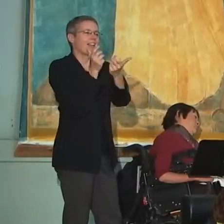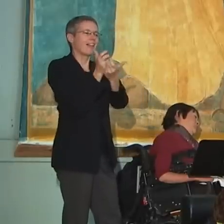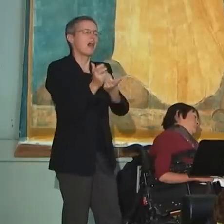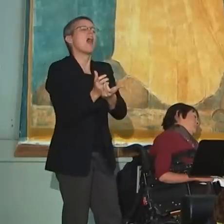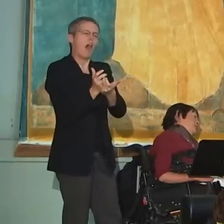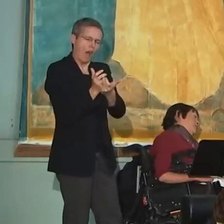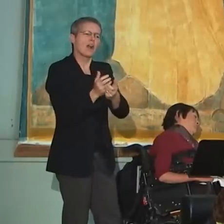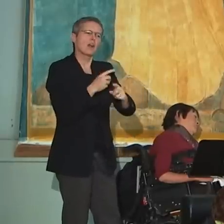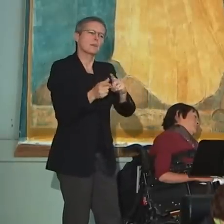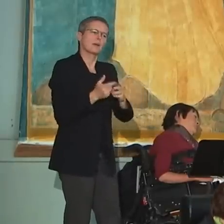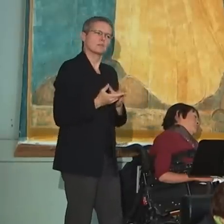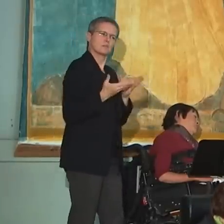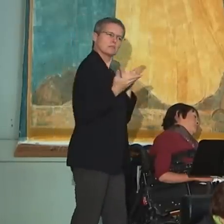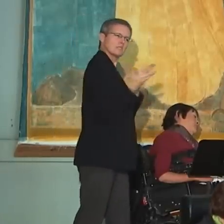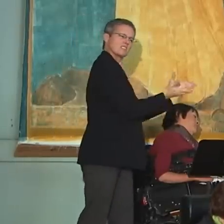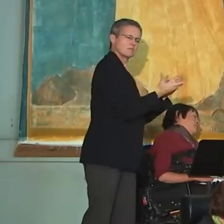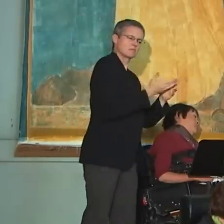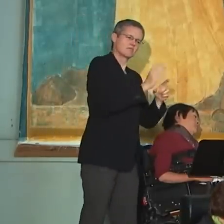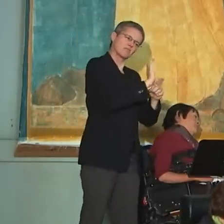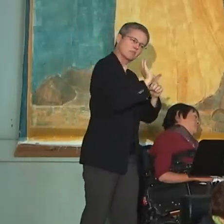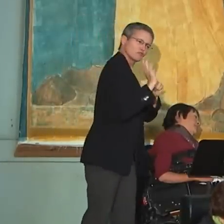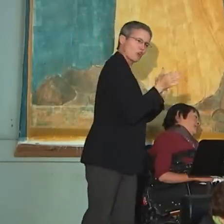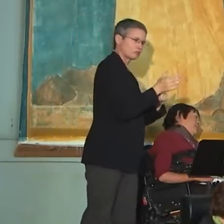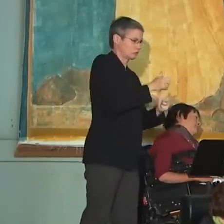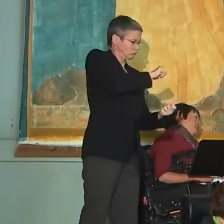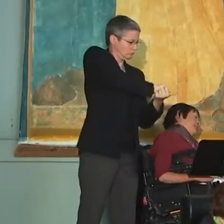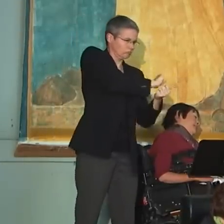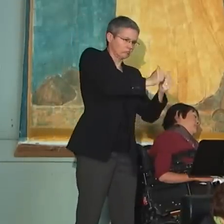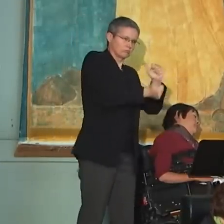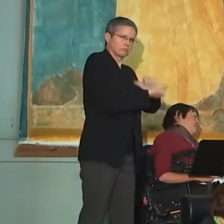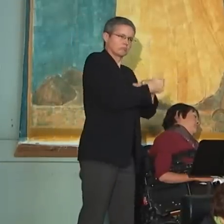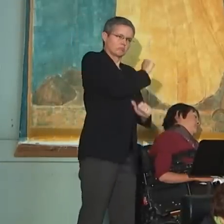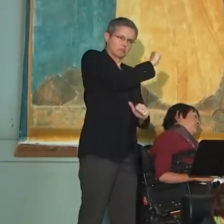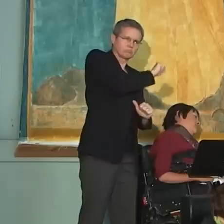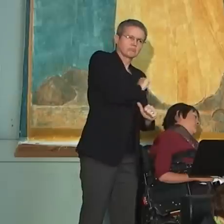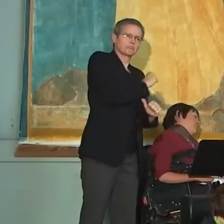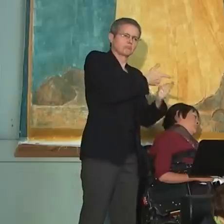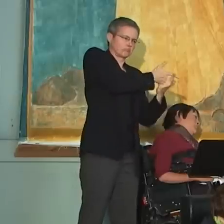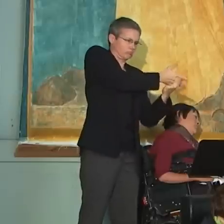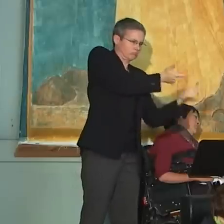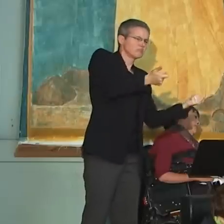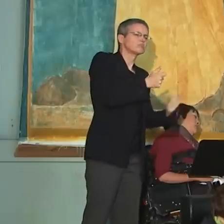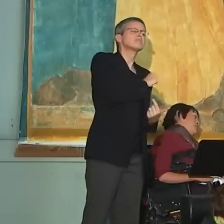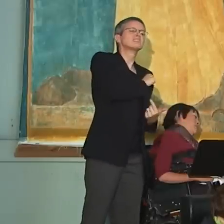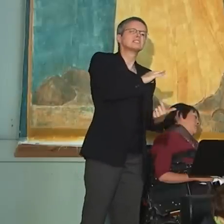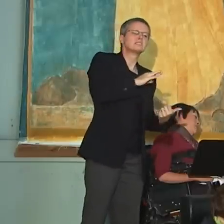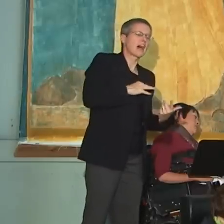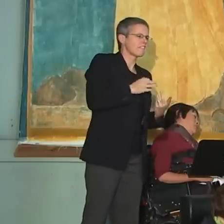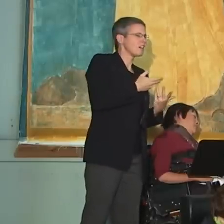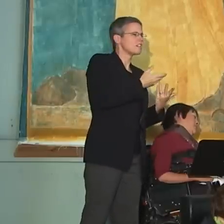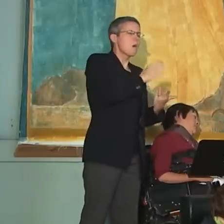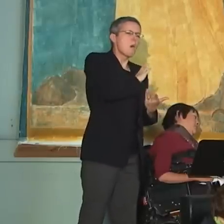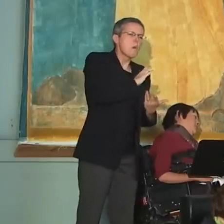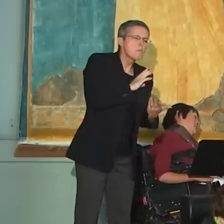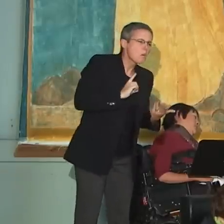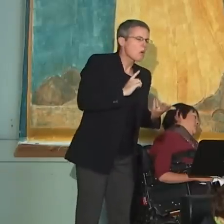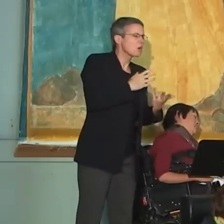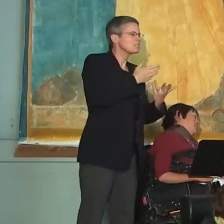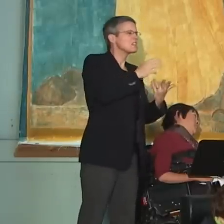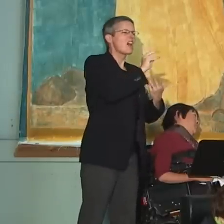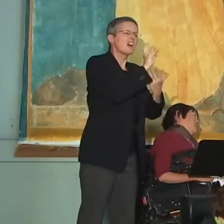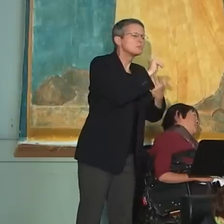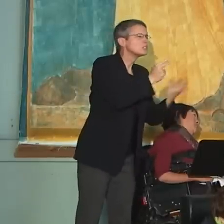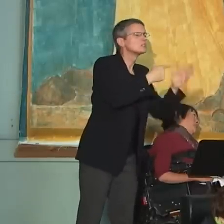you do to create a cultural inclusion in the city of Toronto's staff and its agencies, boards, and commissions, for example the